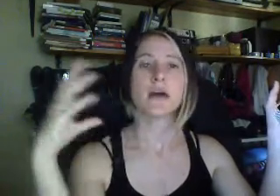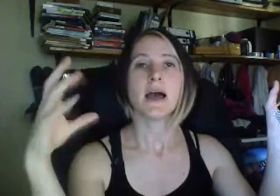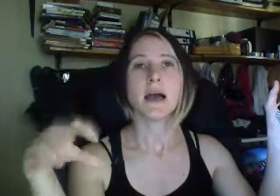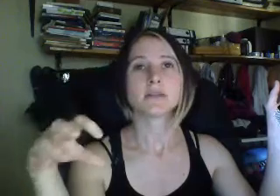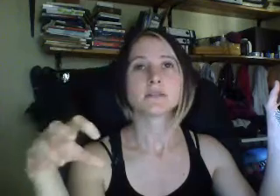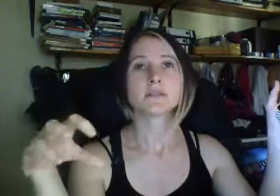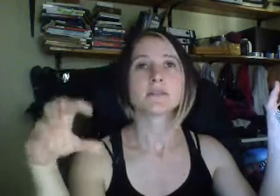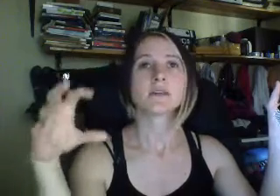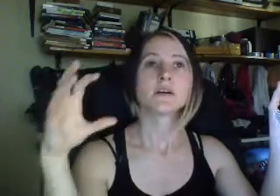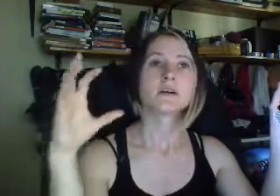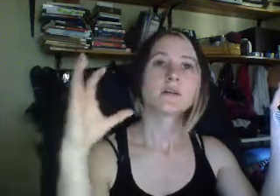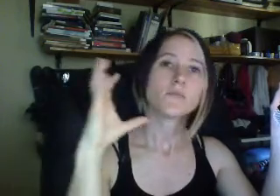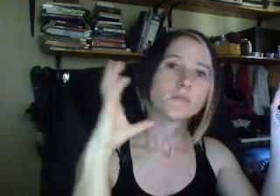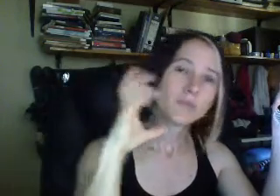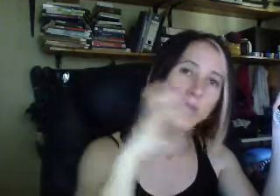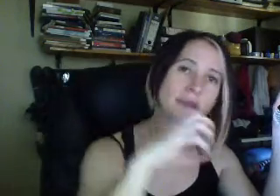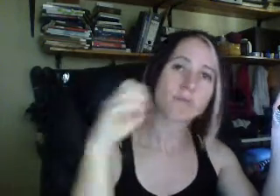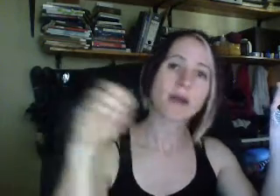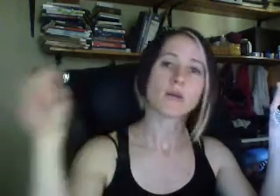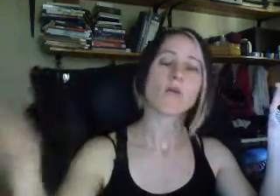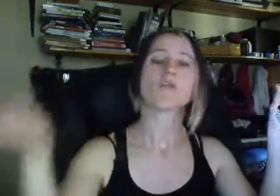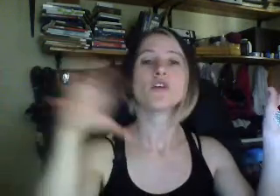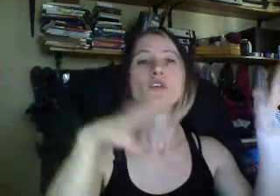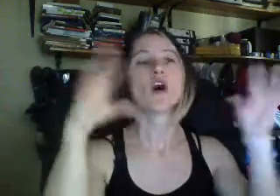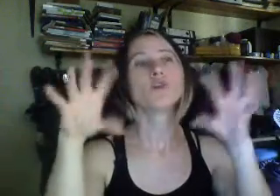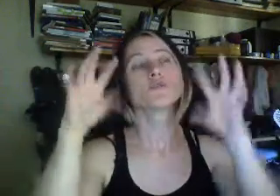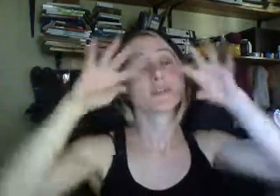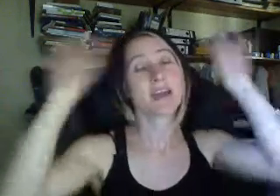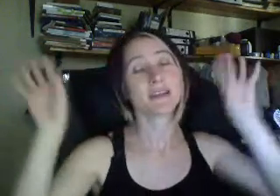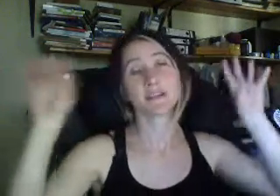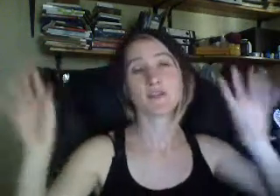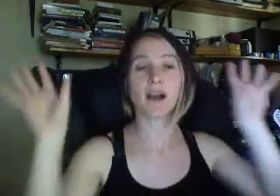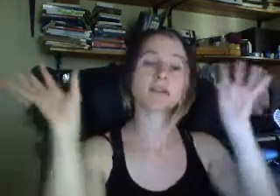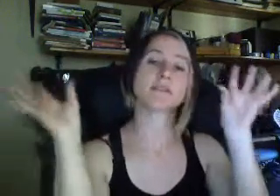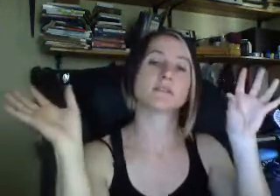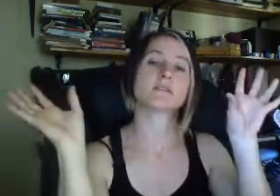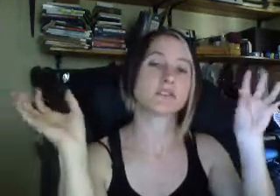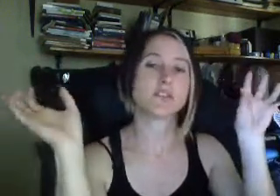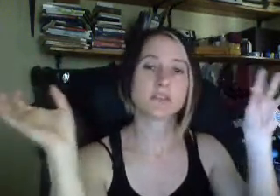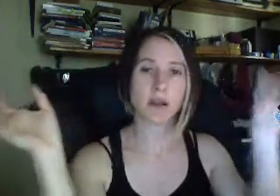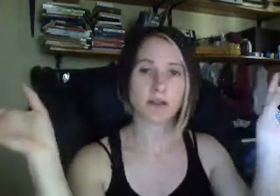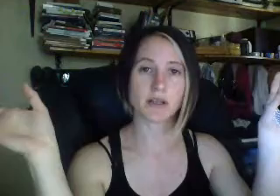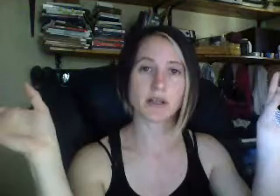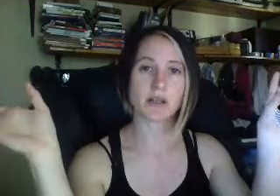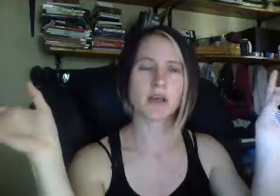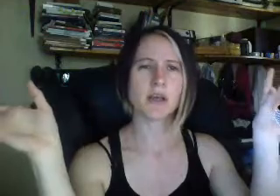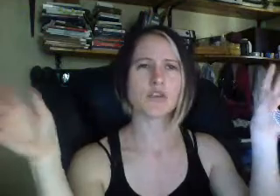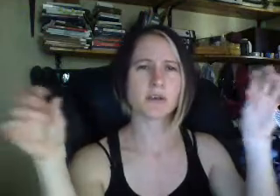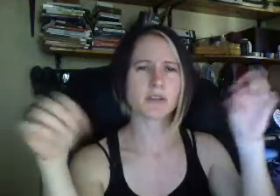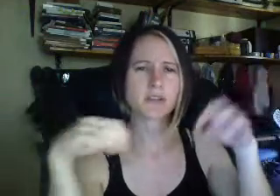and making money money from her own creative ideas, that she's apparently doing this